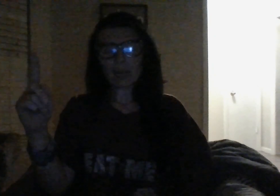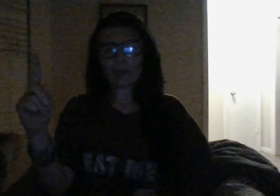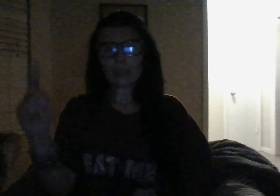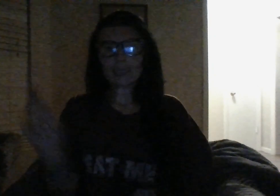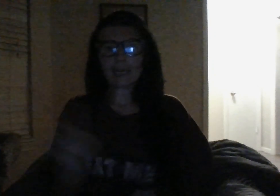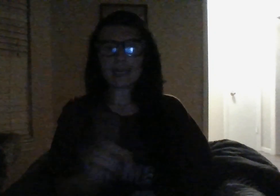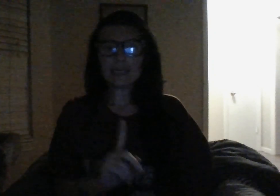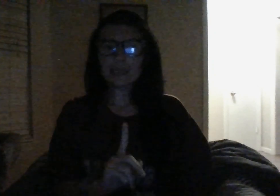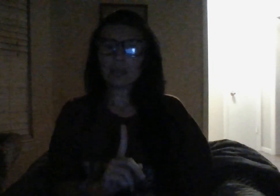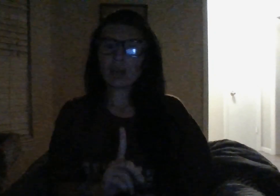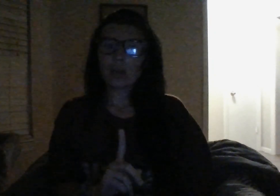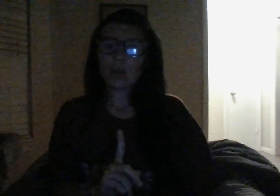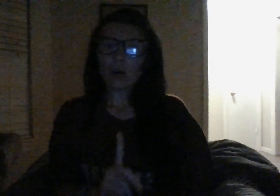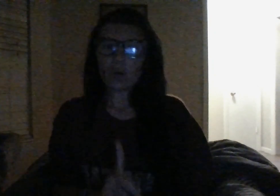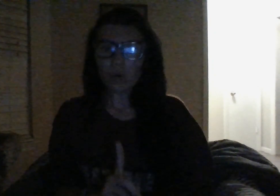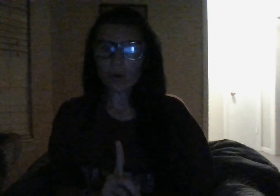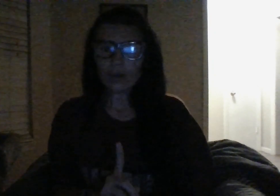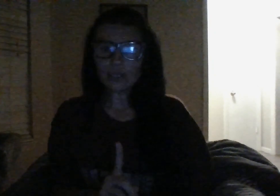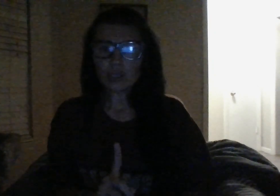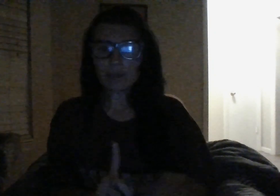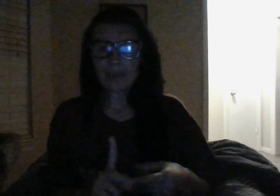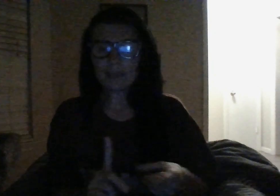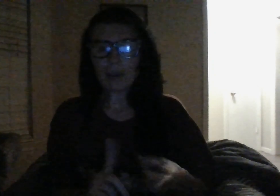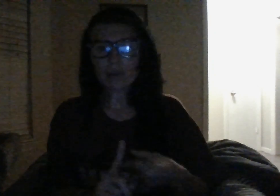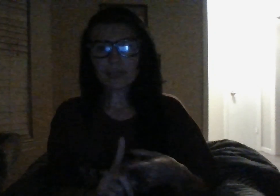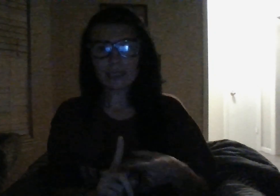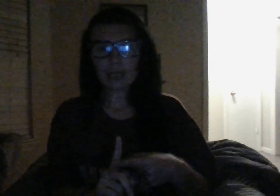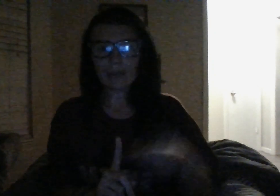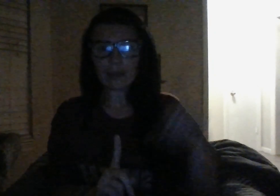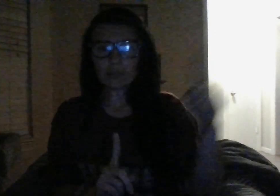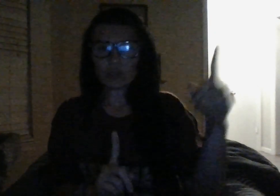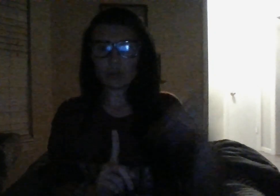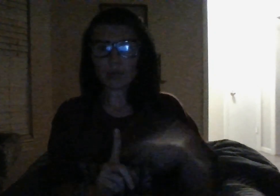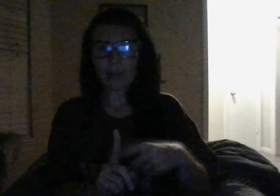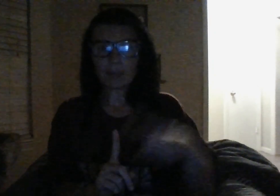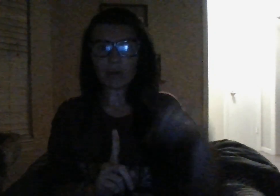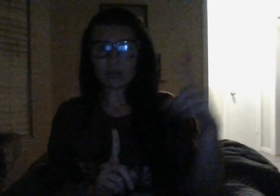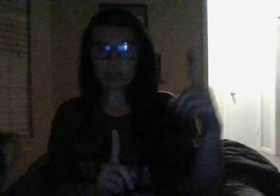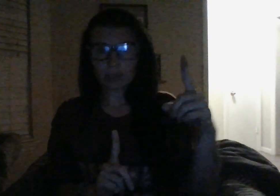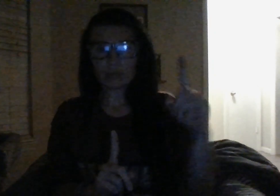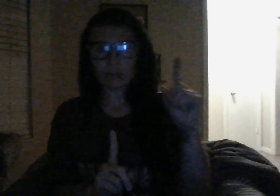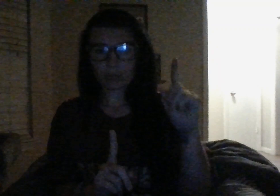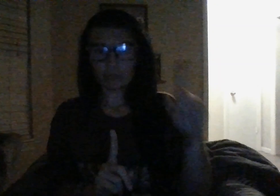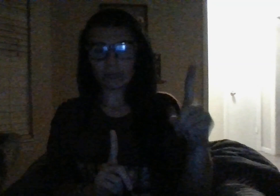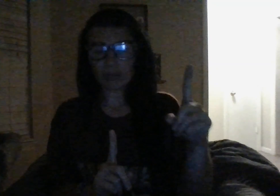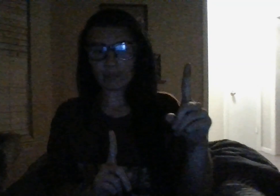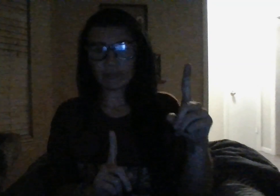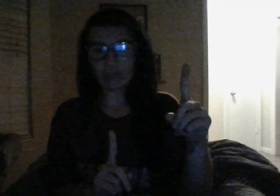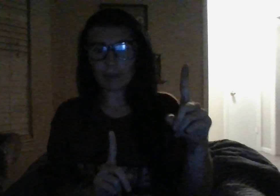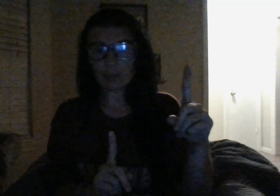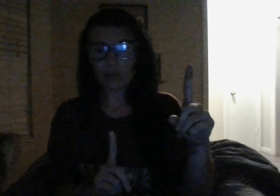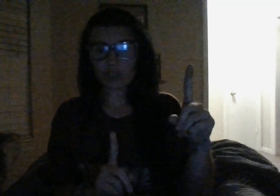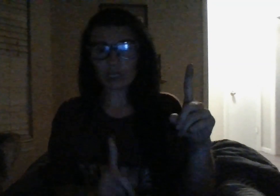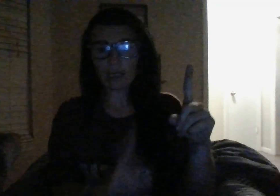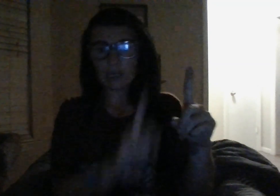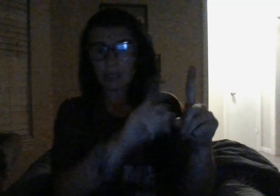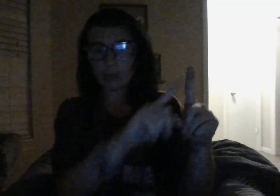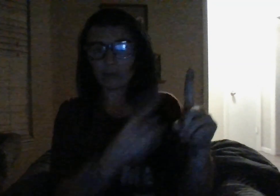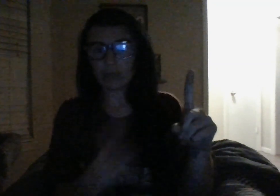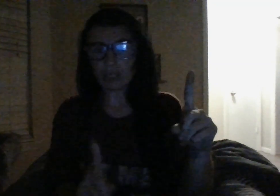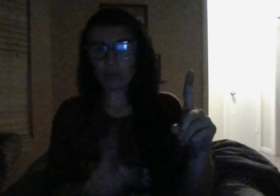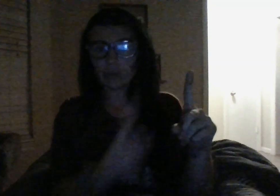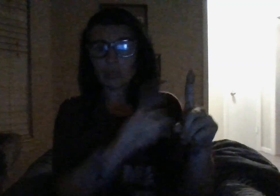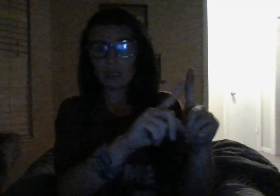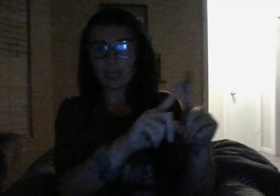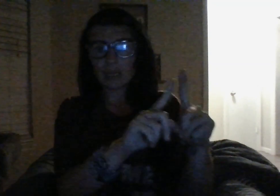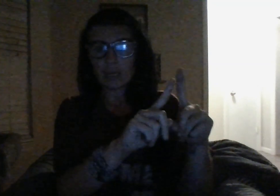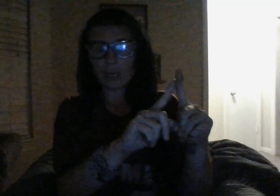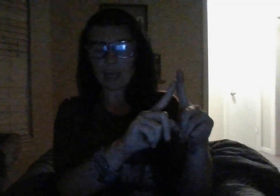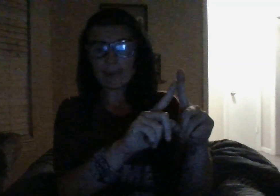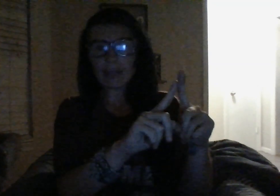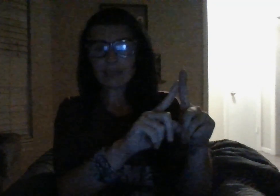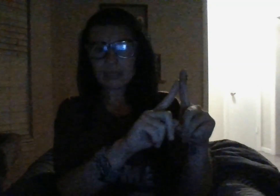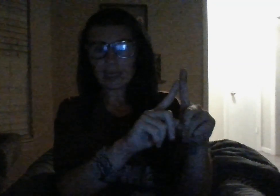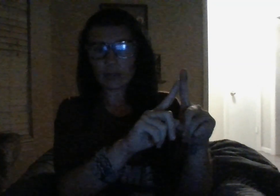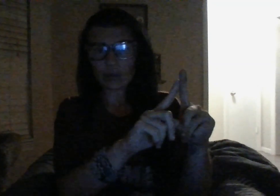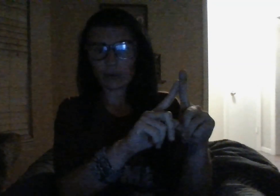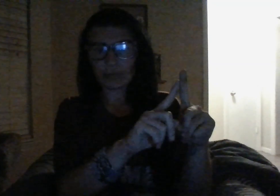in how it resonates or you can be the person about to approach them fem energy over here about to tell her